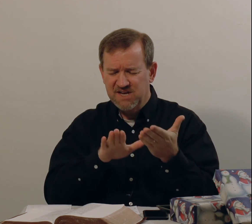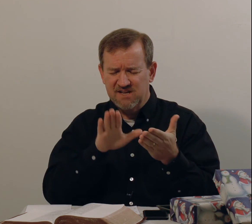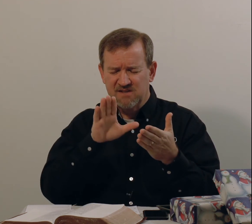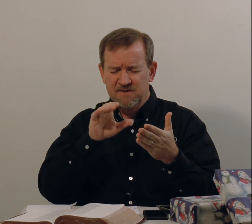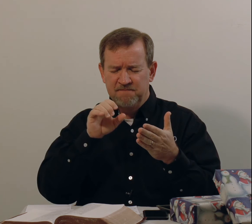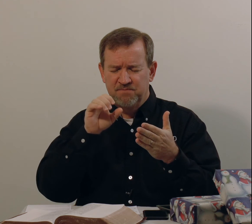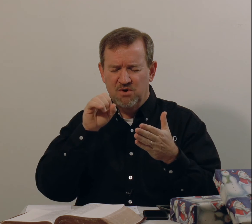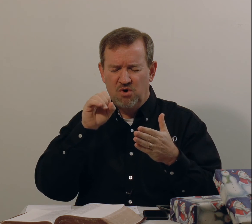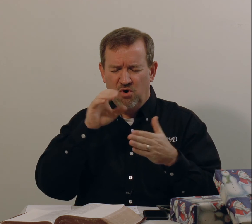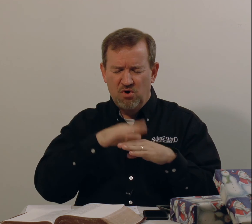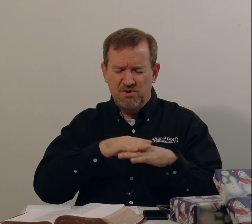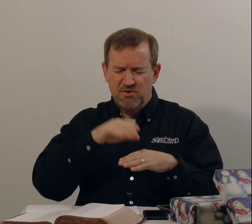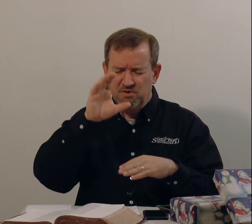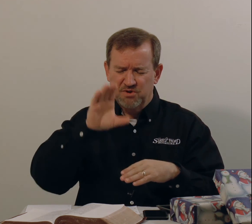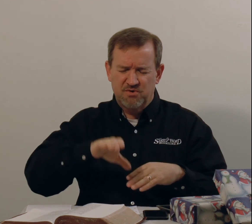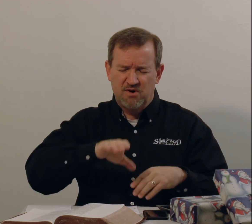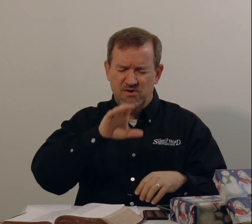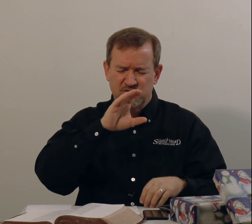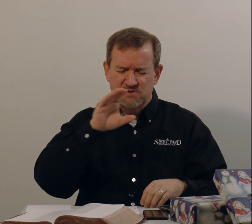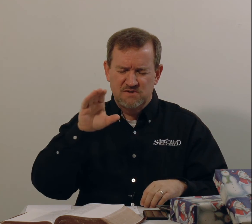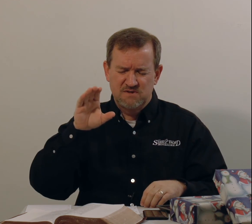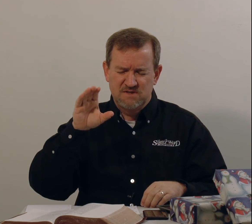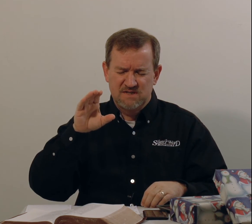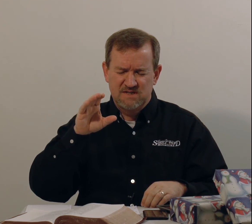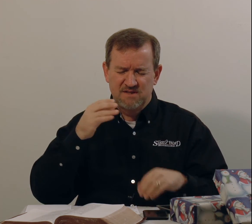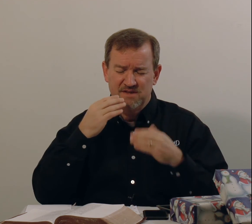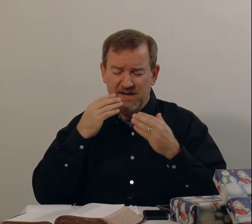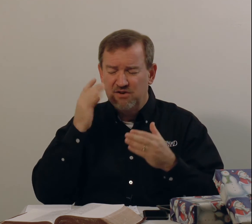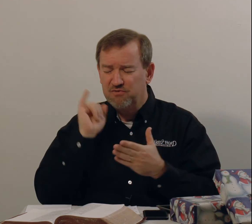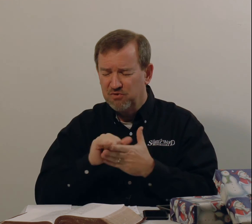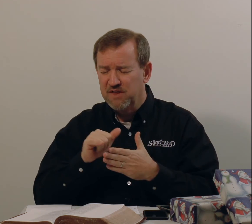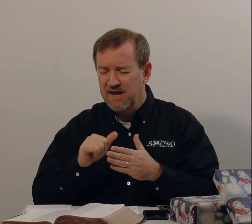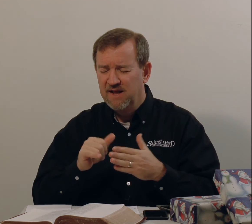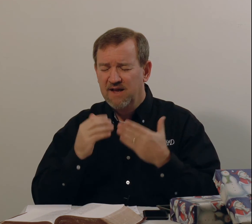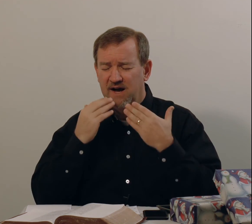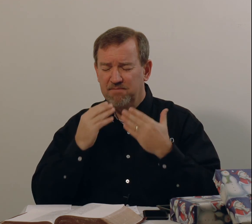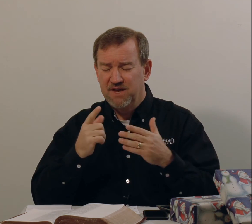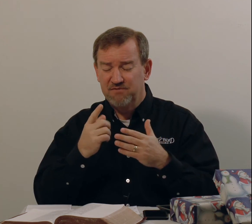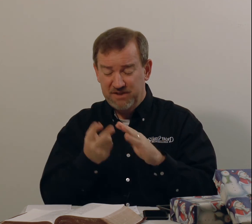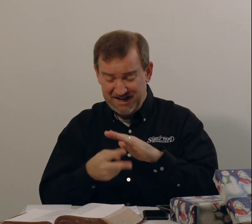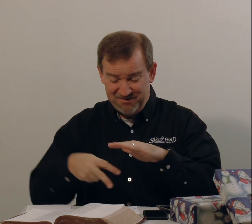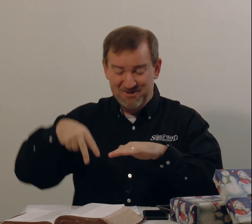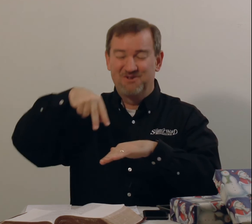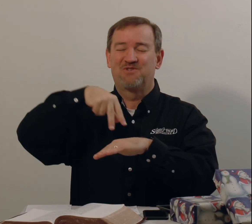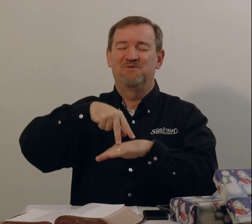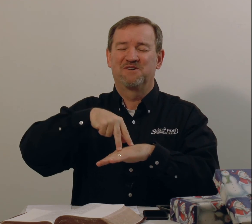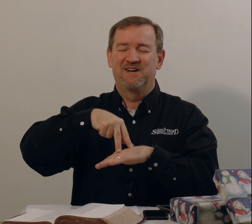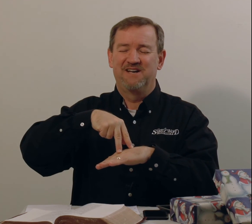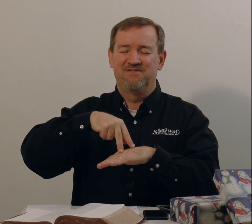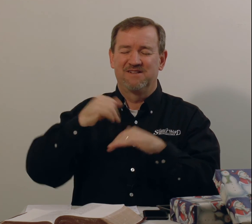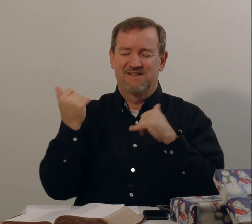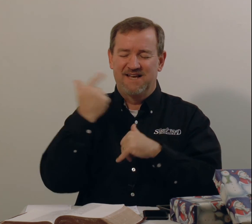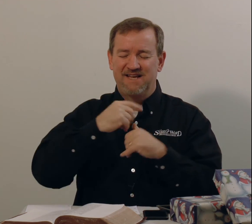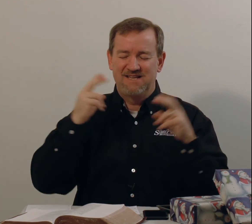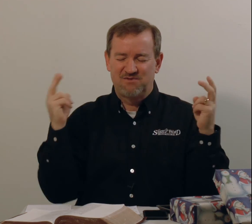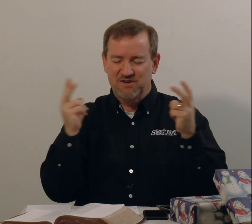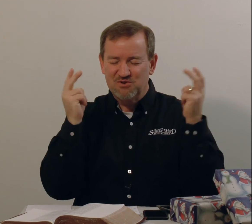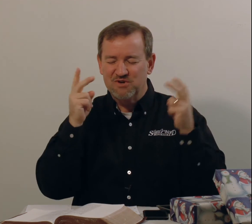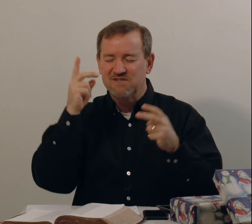death on the cross. Thank you for that. I'm thankful that He rose from the grave. And today He's victorious